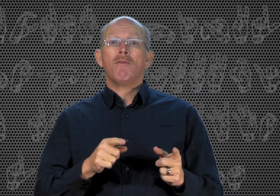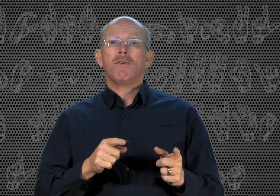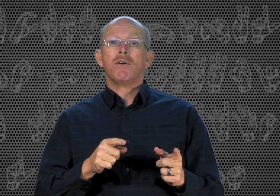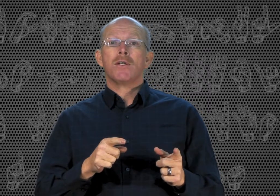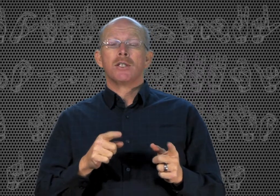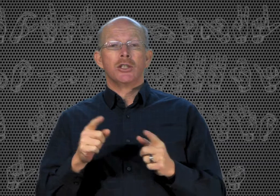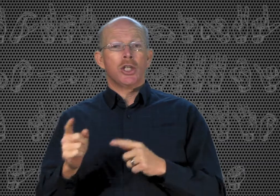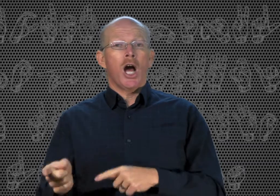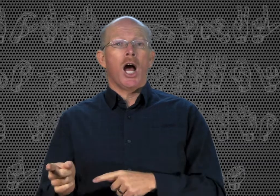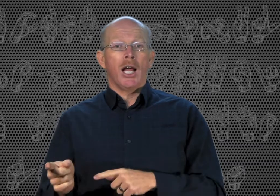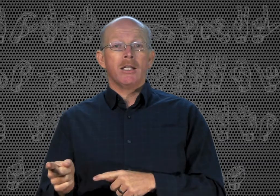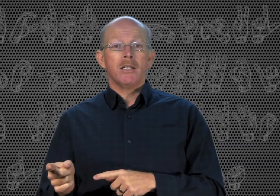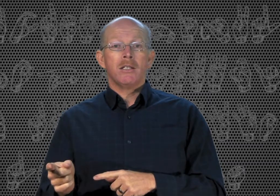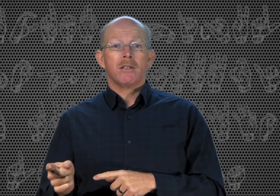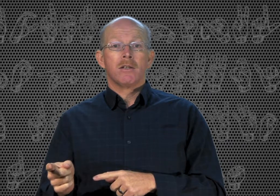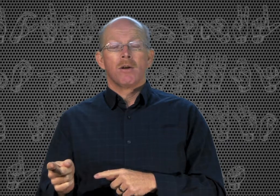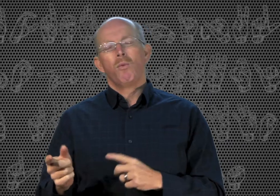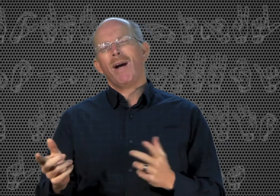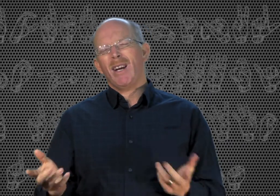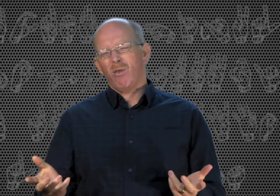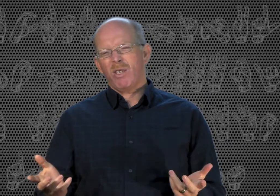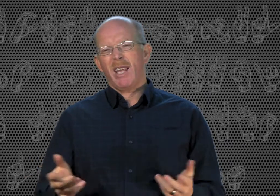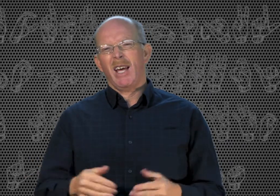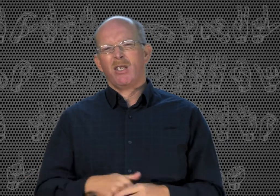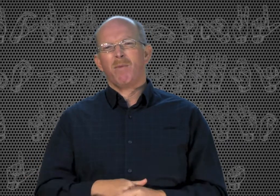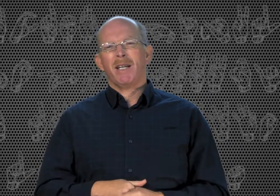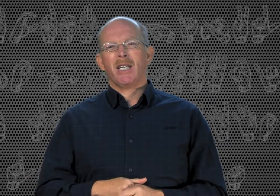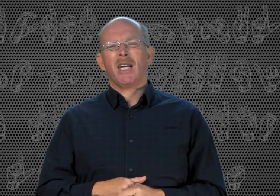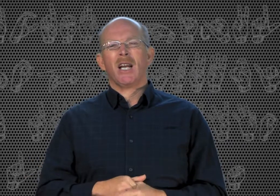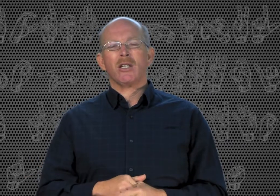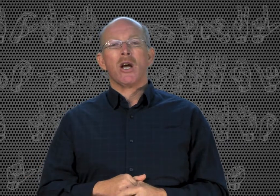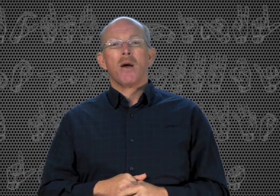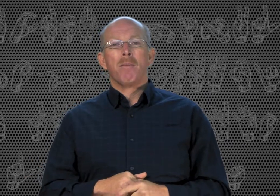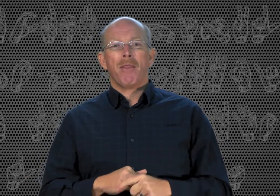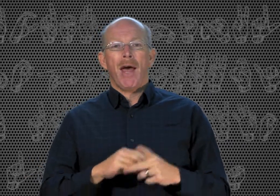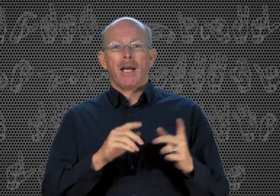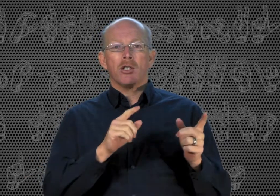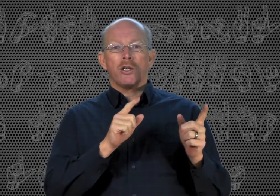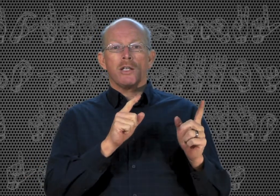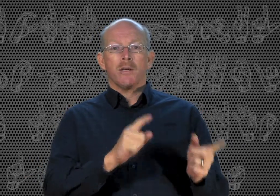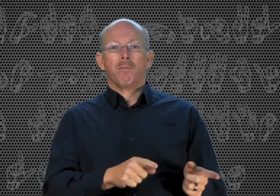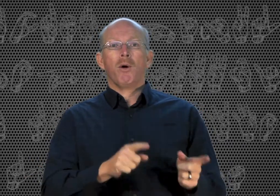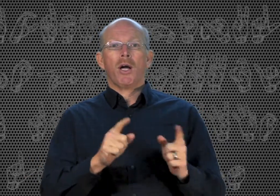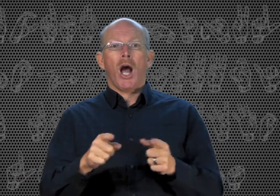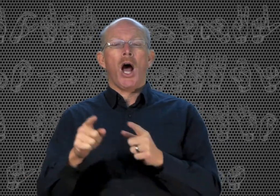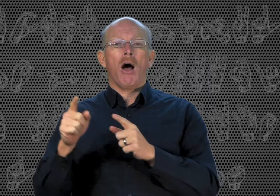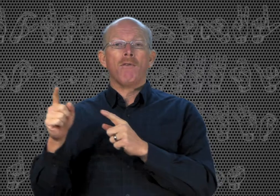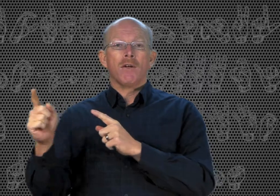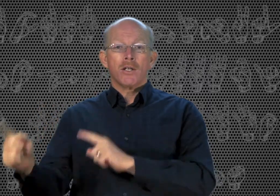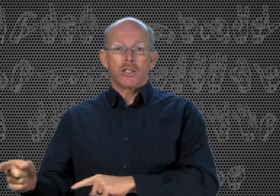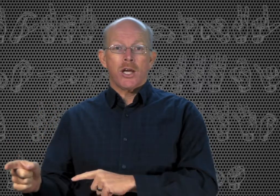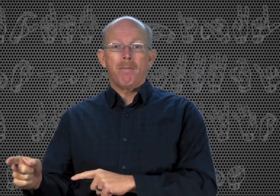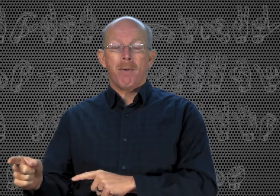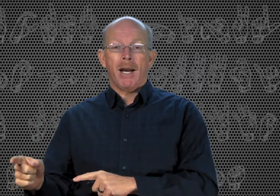John. We don't say that so much in English. But that construction book of somebody.